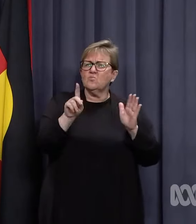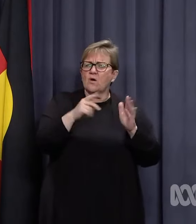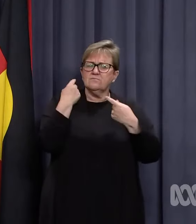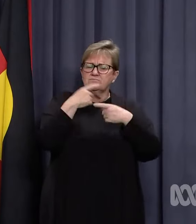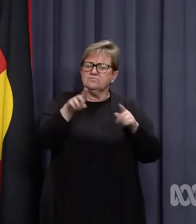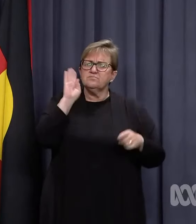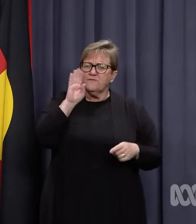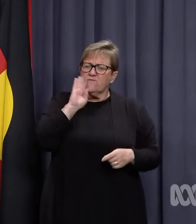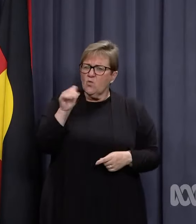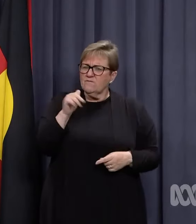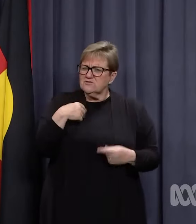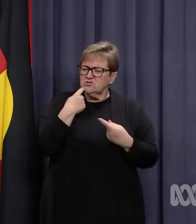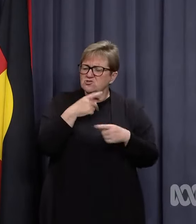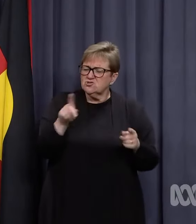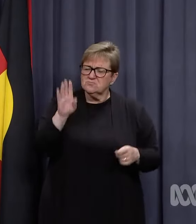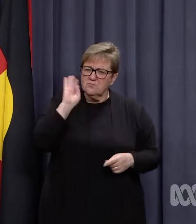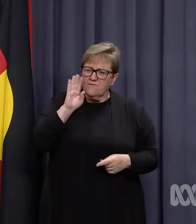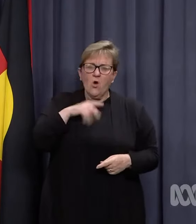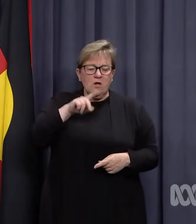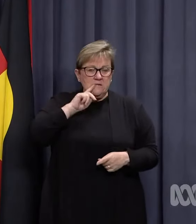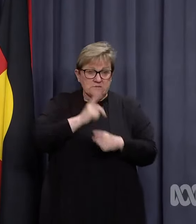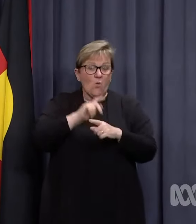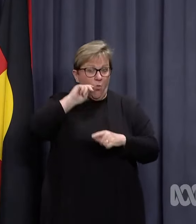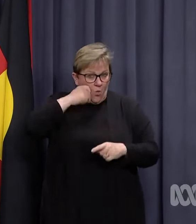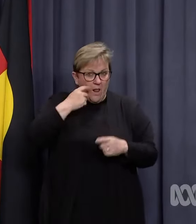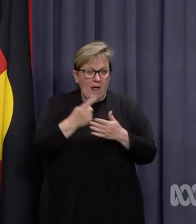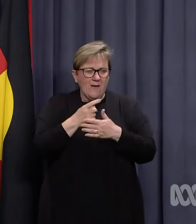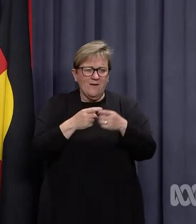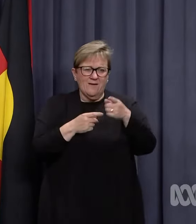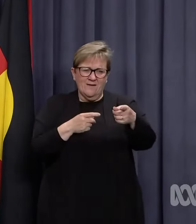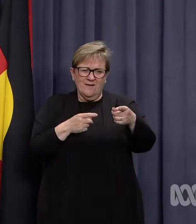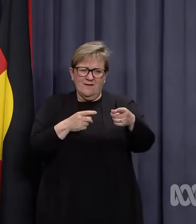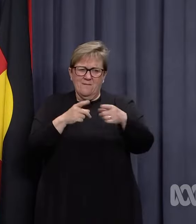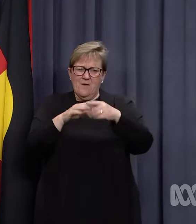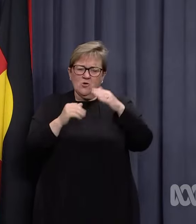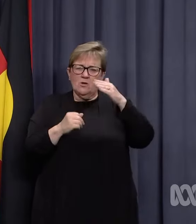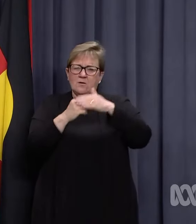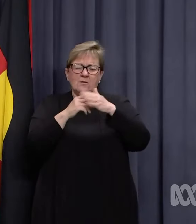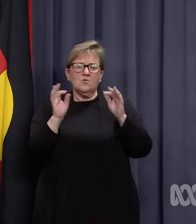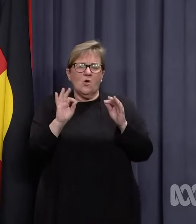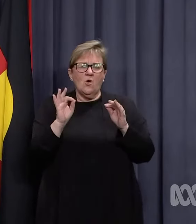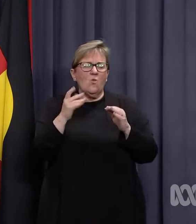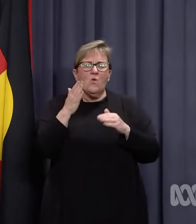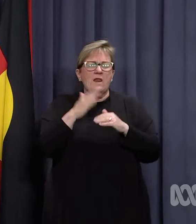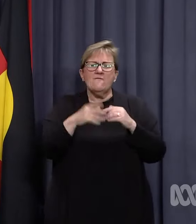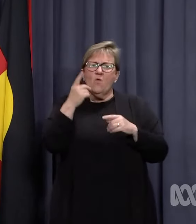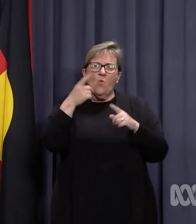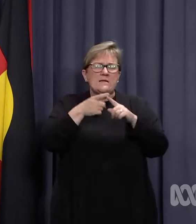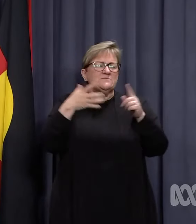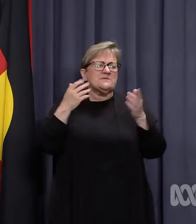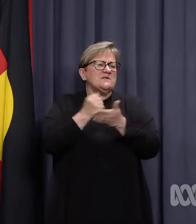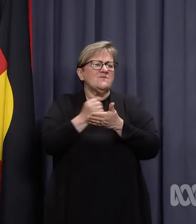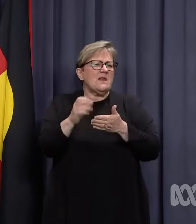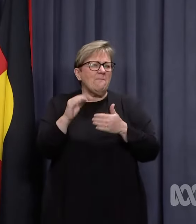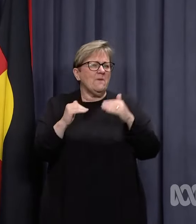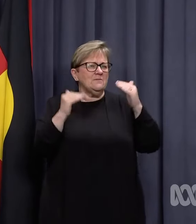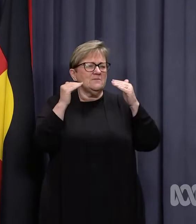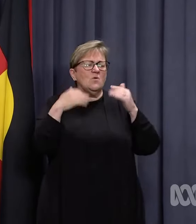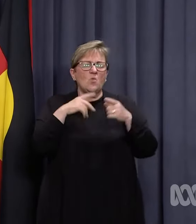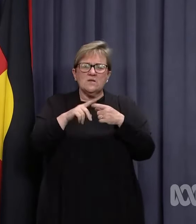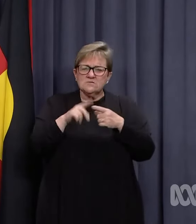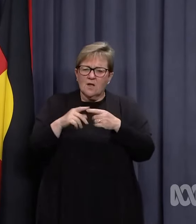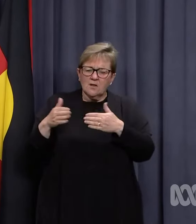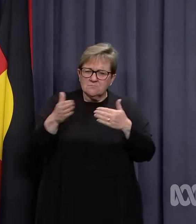parameters. So we did outline that we would always move to this. But not a threshold? Not one specific threshold. And we were still